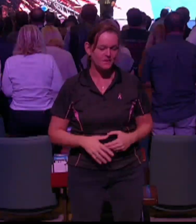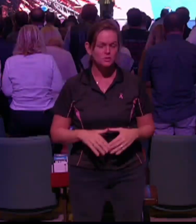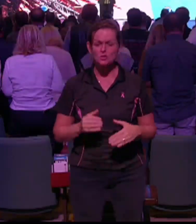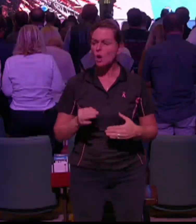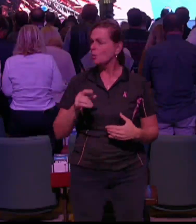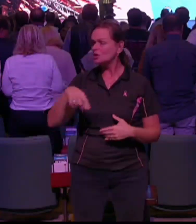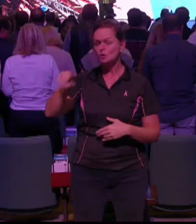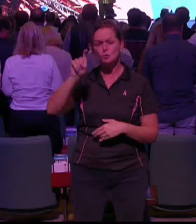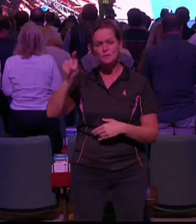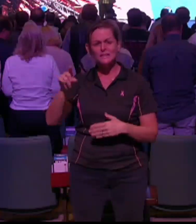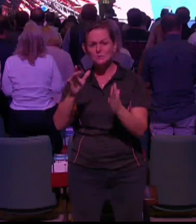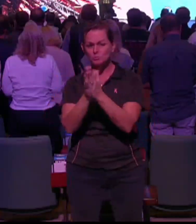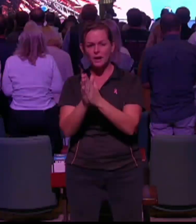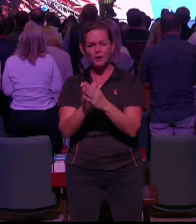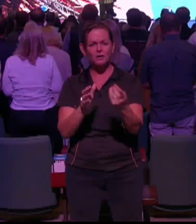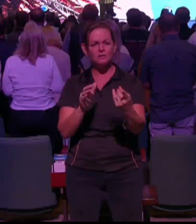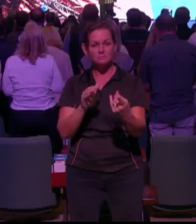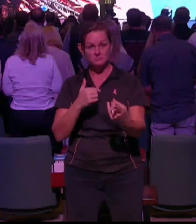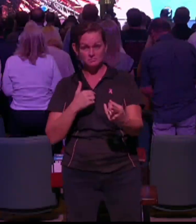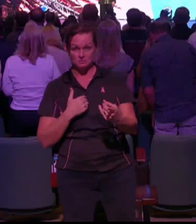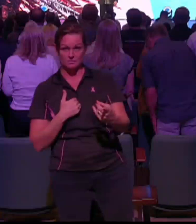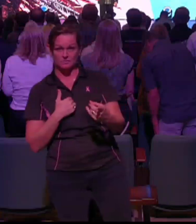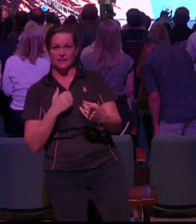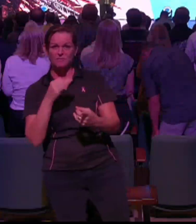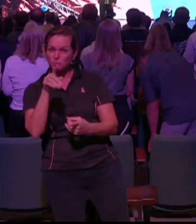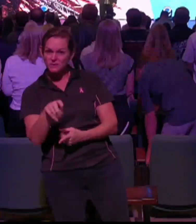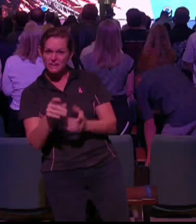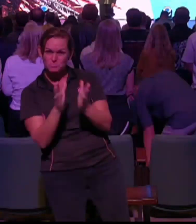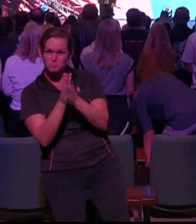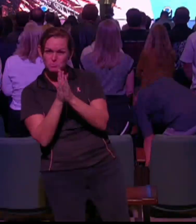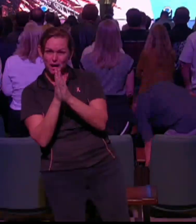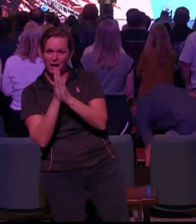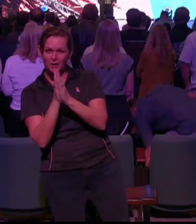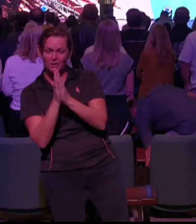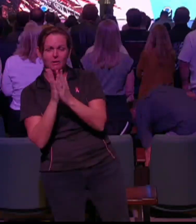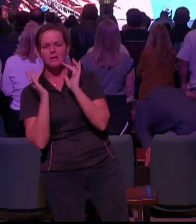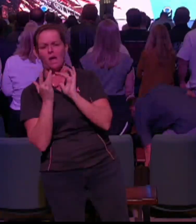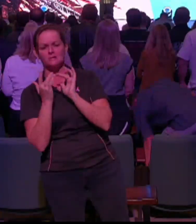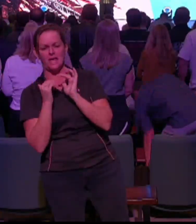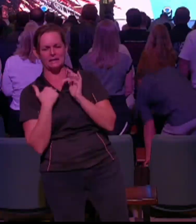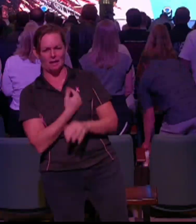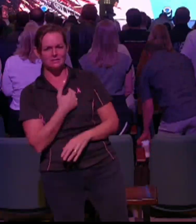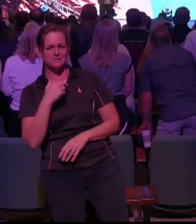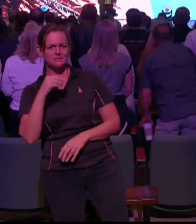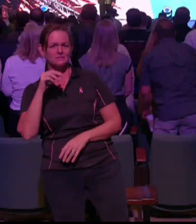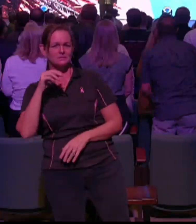You do not have to go home, church. You can go hang out in the Life Center. We're glad that you're here. All right. We'll see you back here next weekend. Bye-bye.